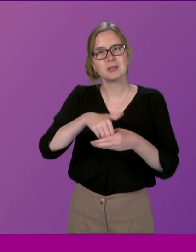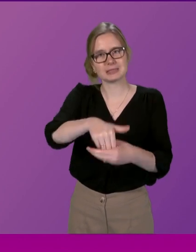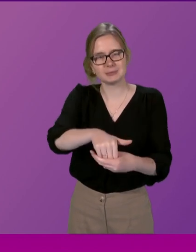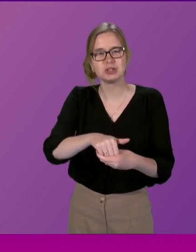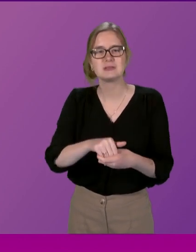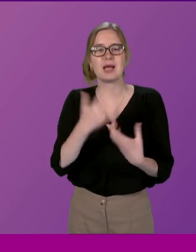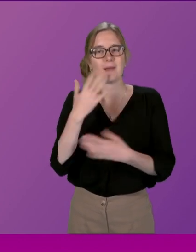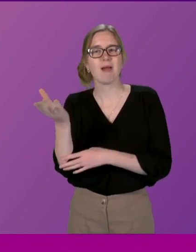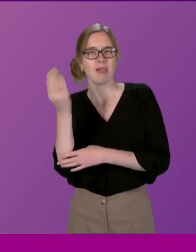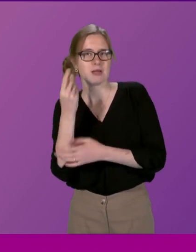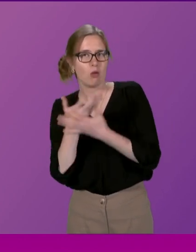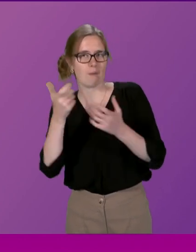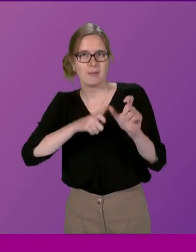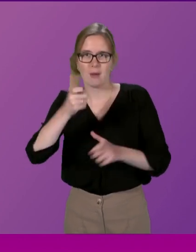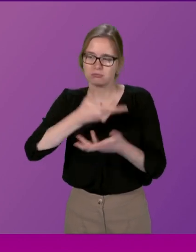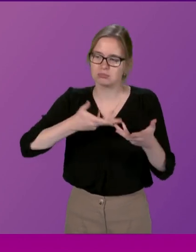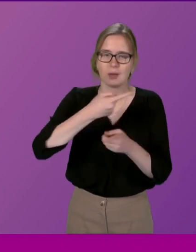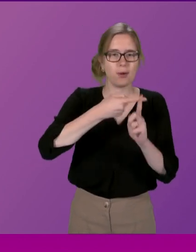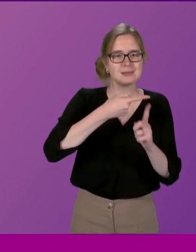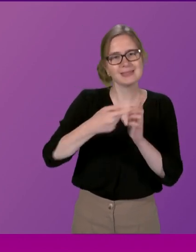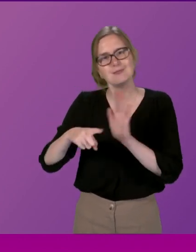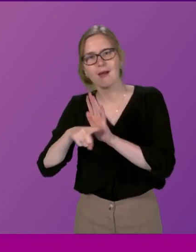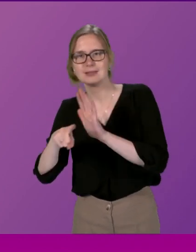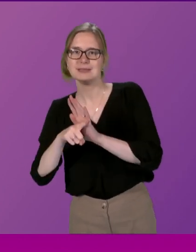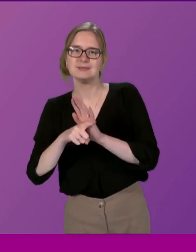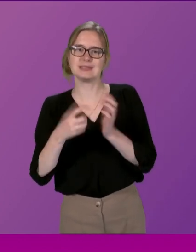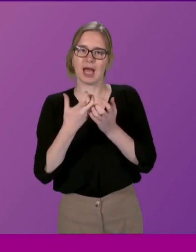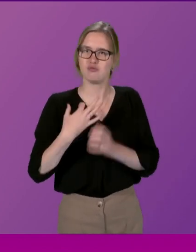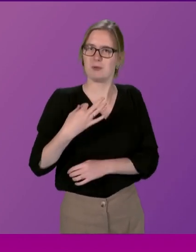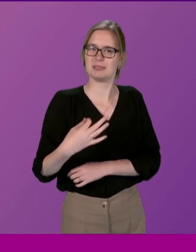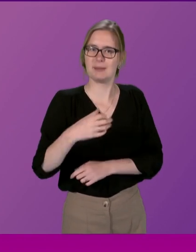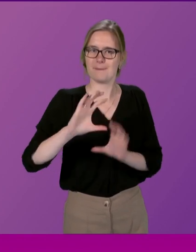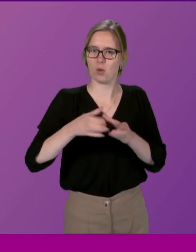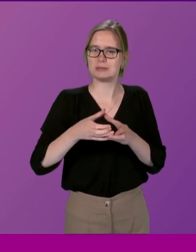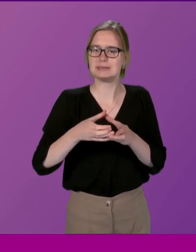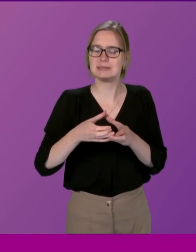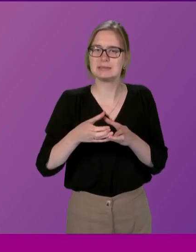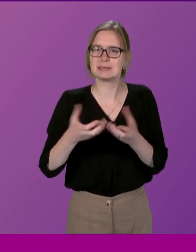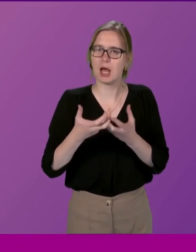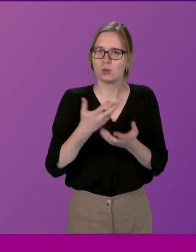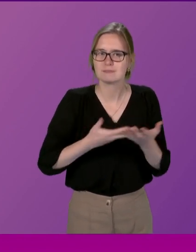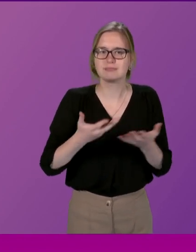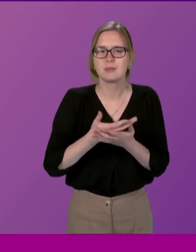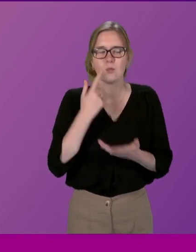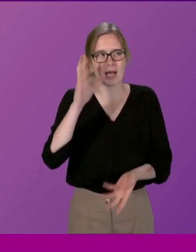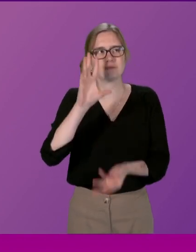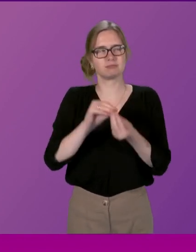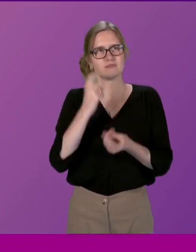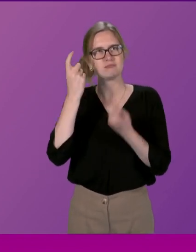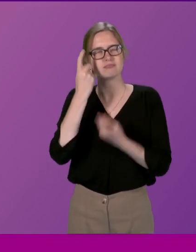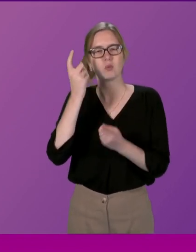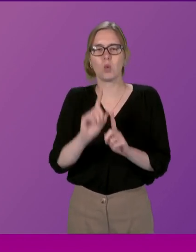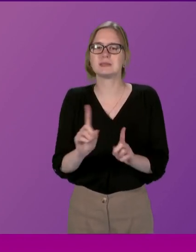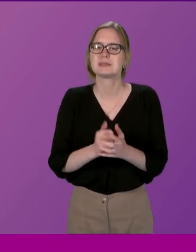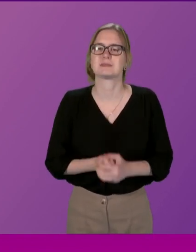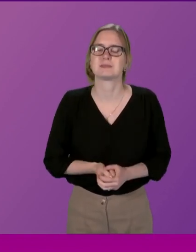I've listened to many people talking about the pros and cons of that and how representative bodies are and what I've concluded from listening to that